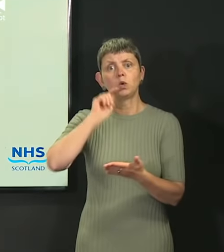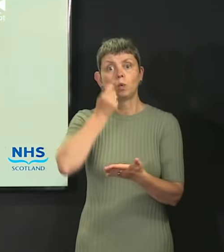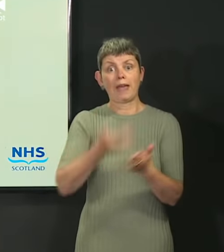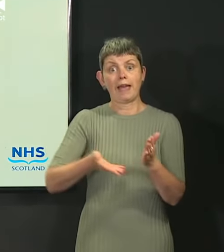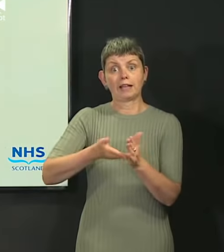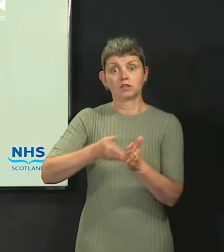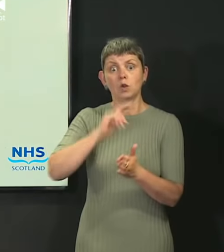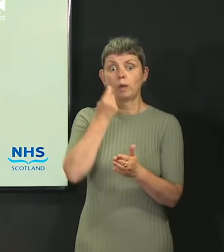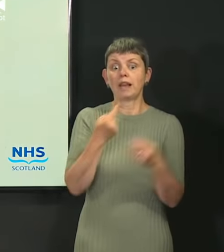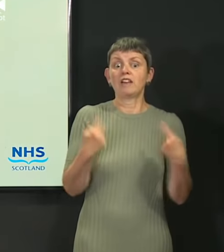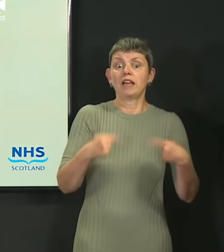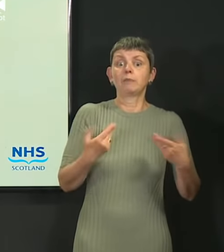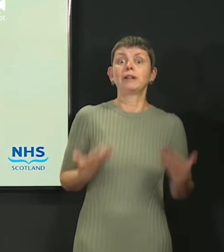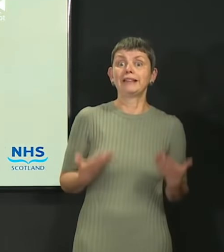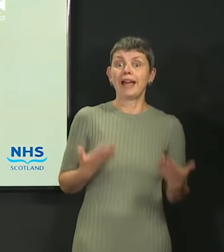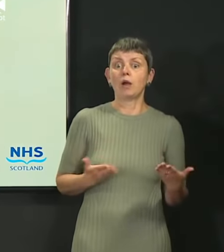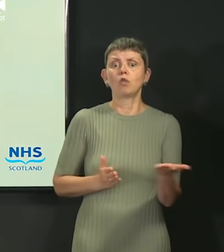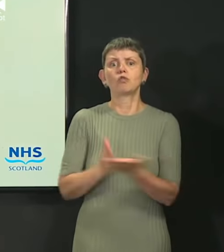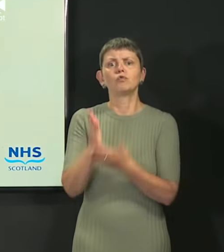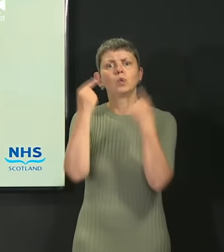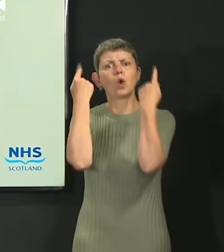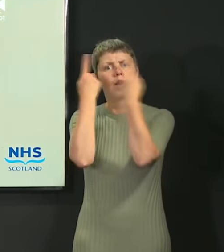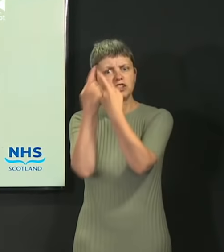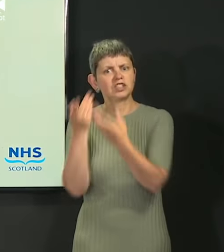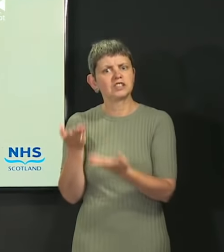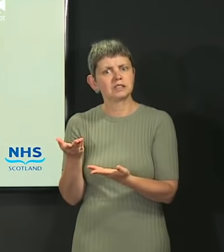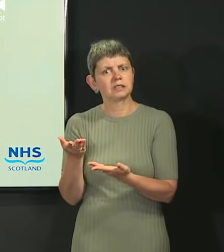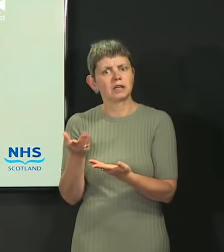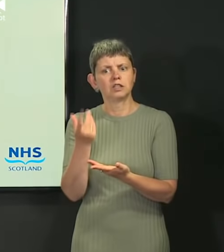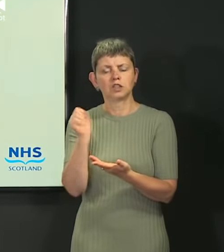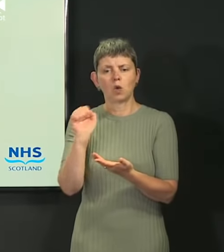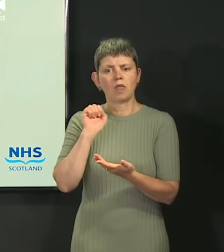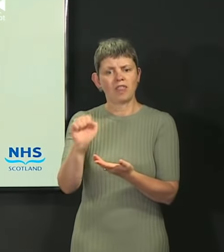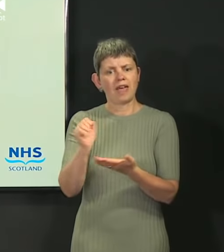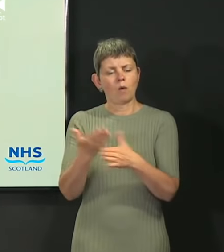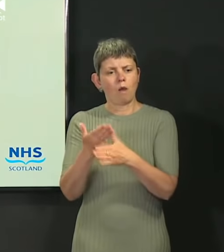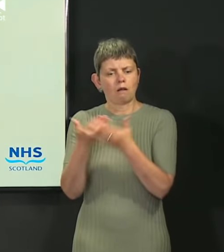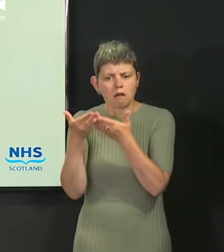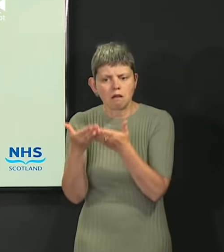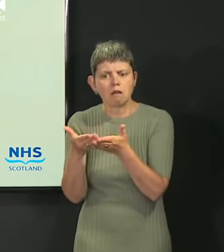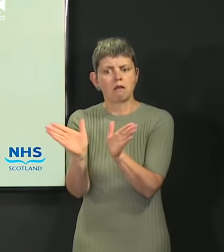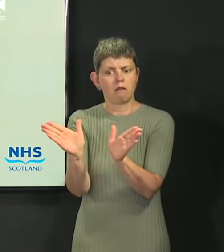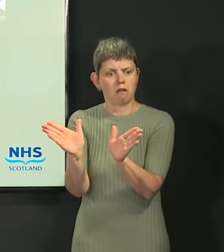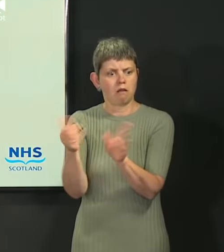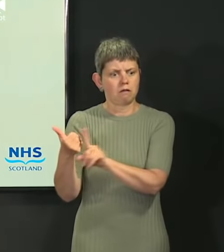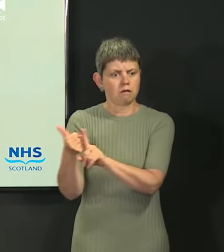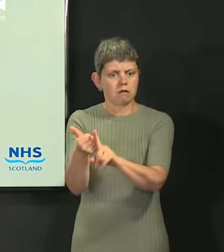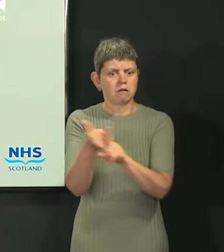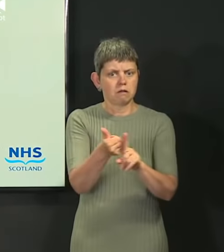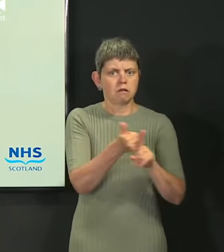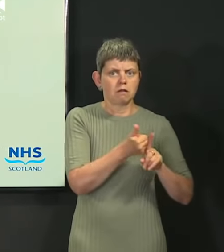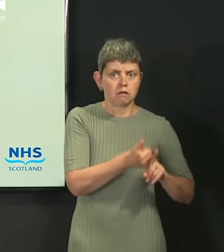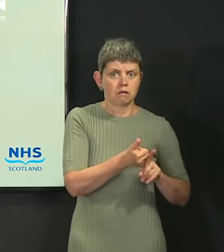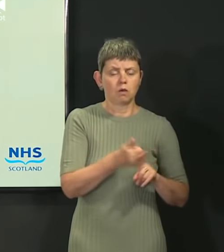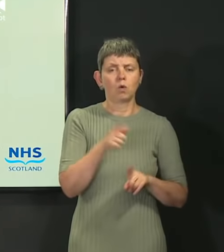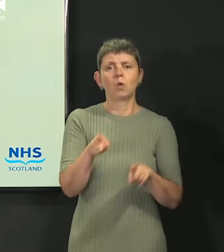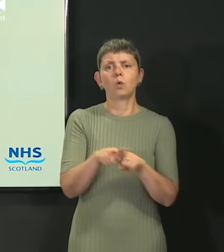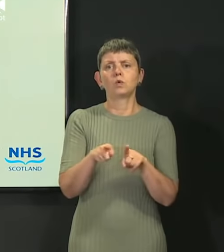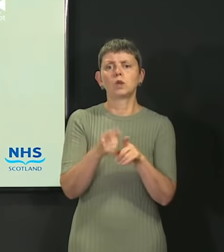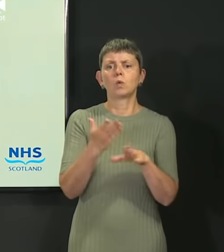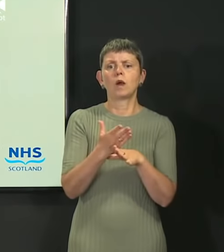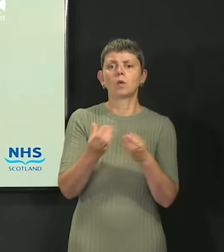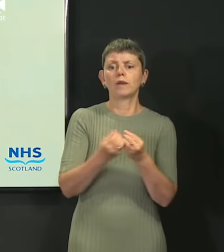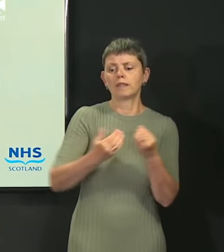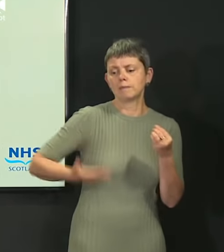immediately through colleges who will continue to expand their current work and support for employers. And we will work with businesses and